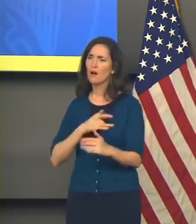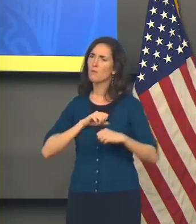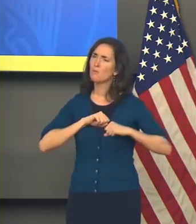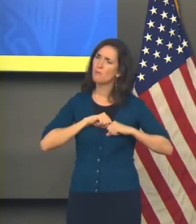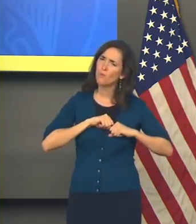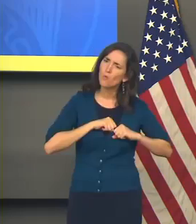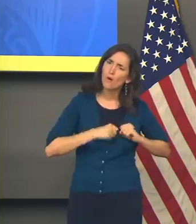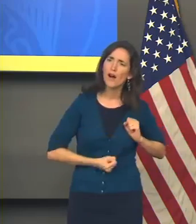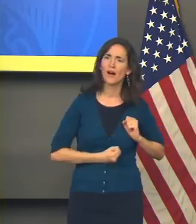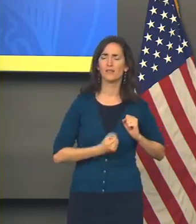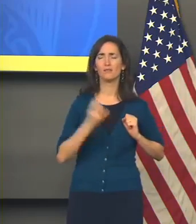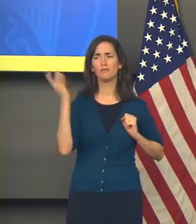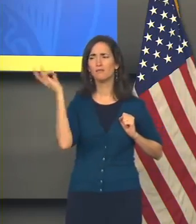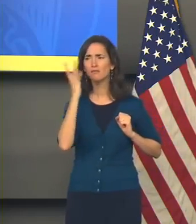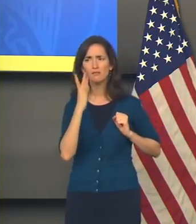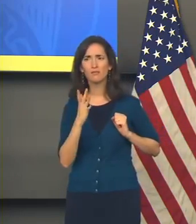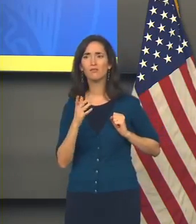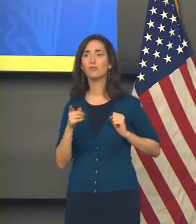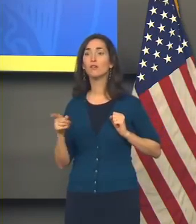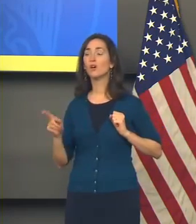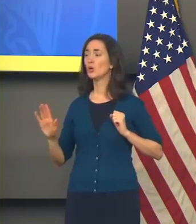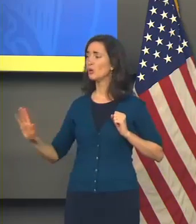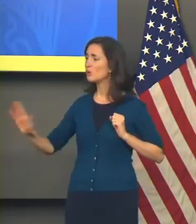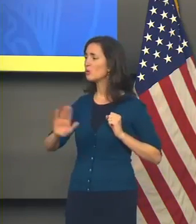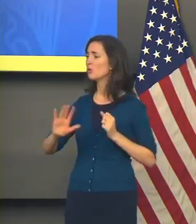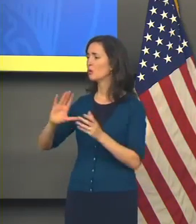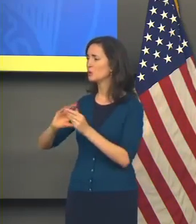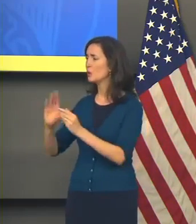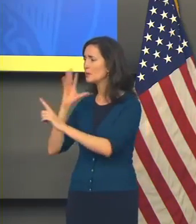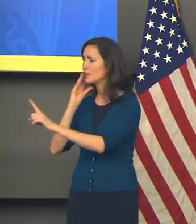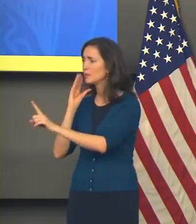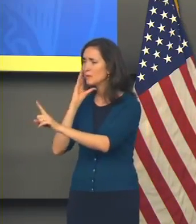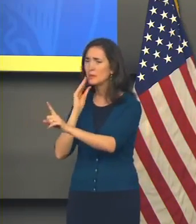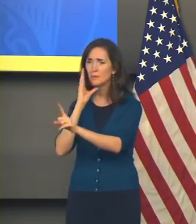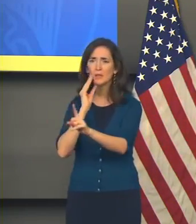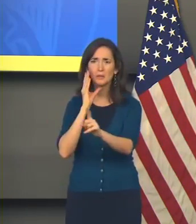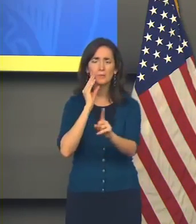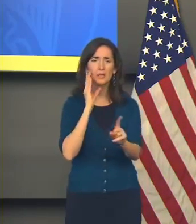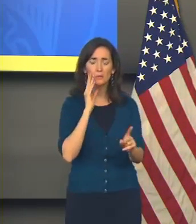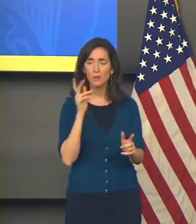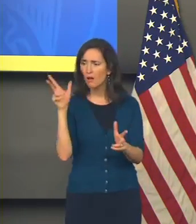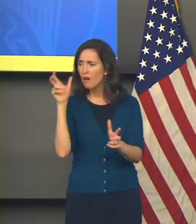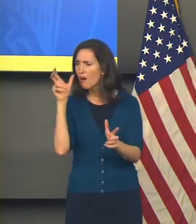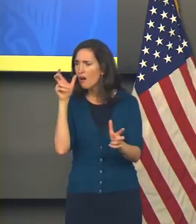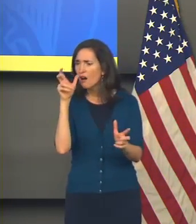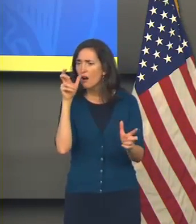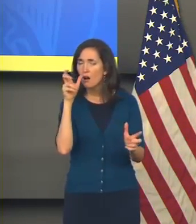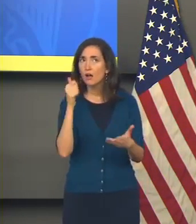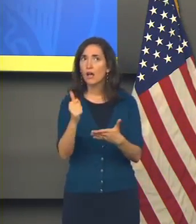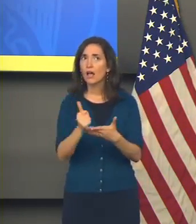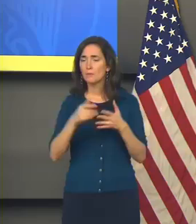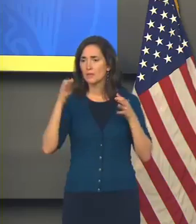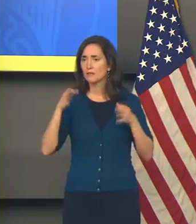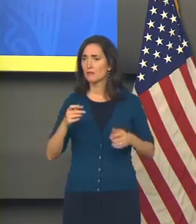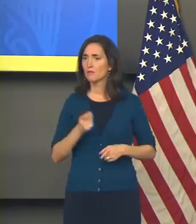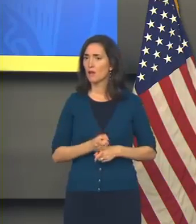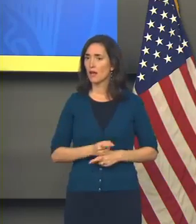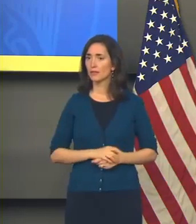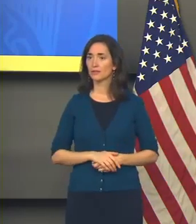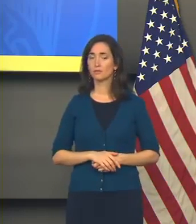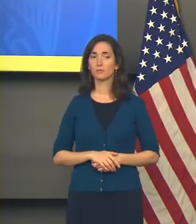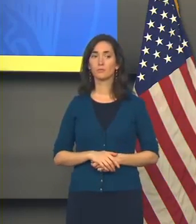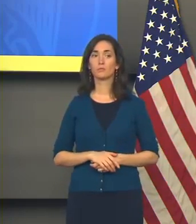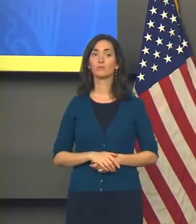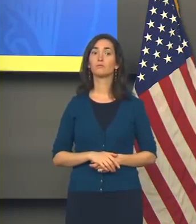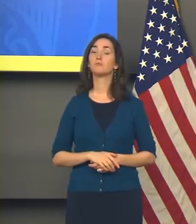testimony, those accounts, then I think it can help you to make your decision. And for those